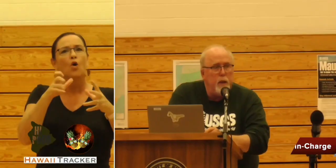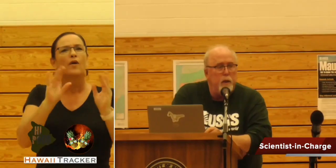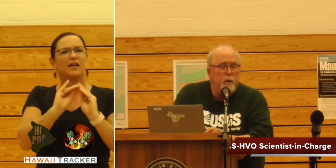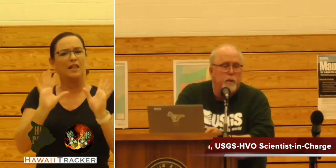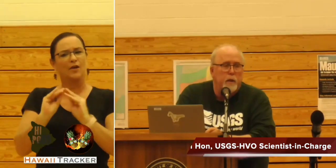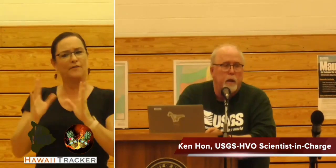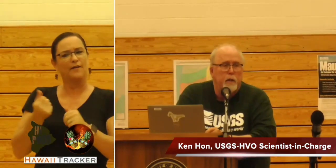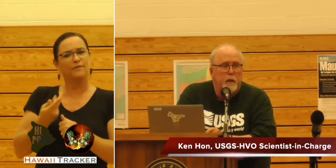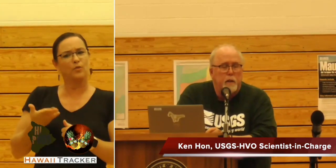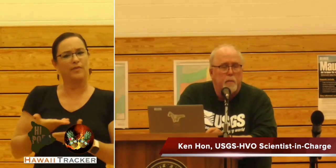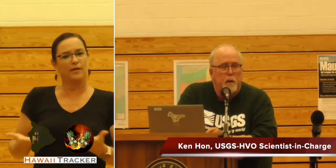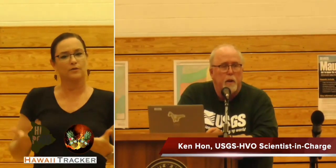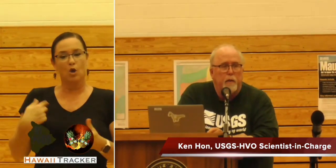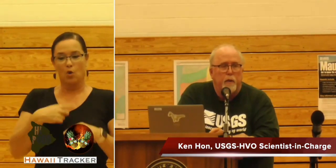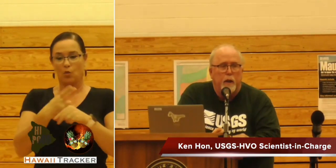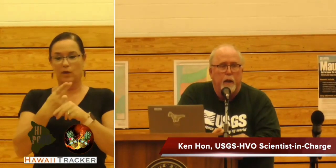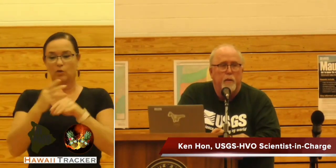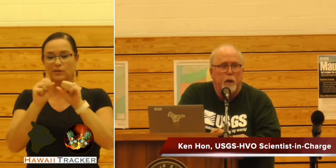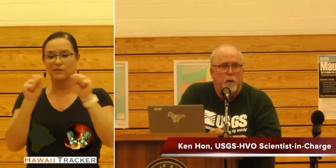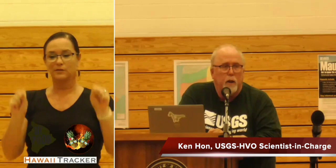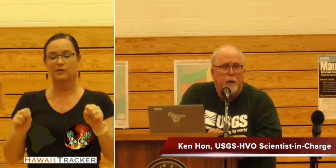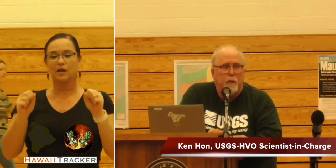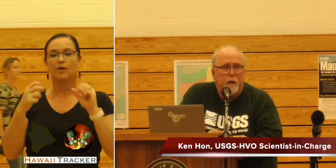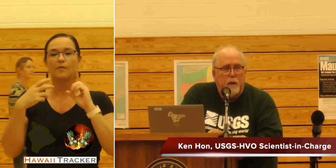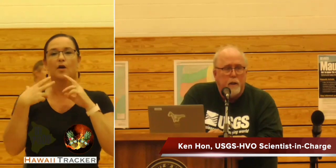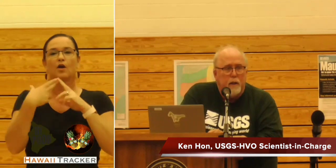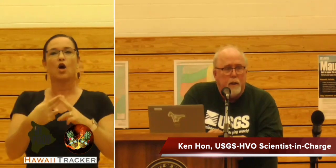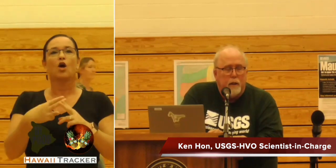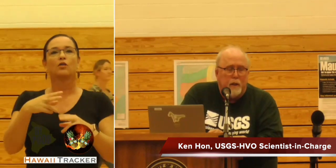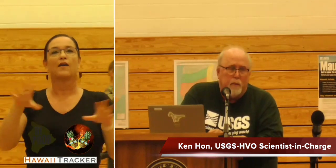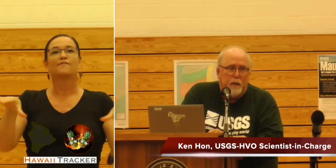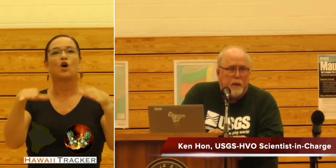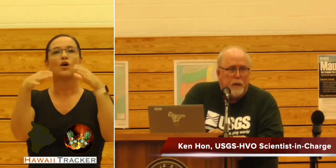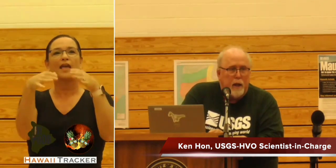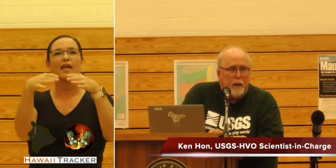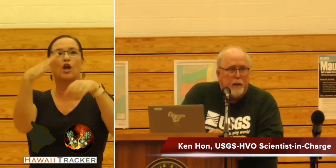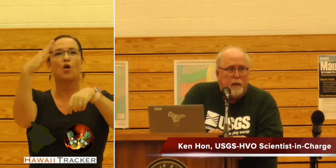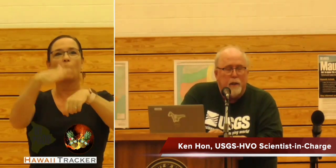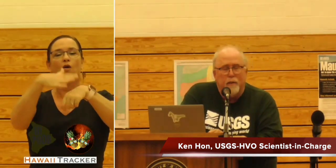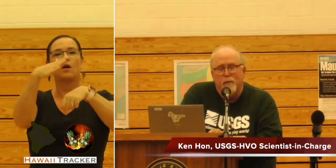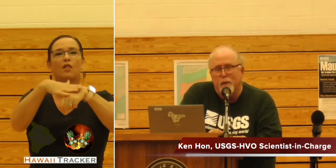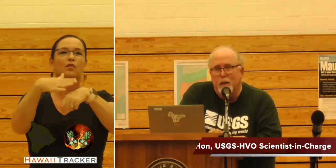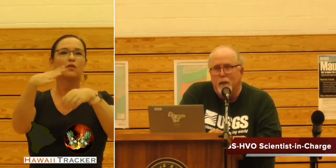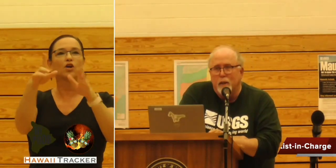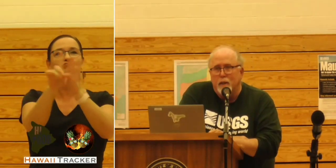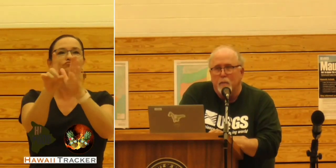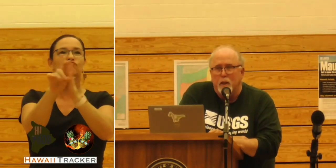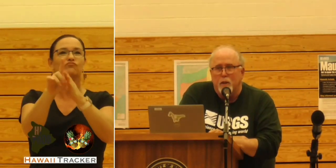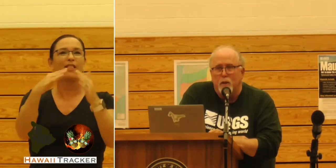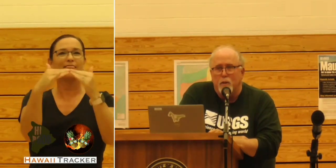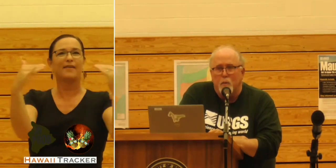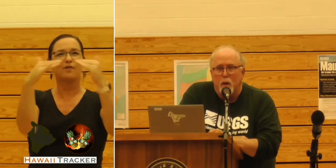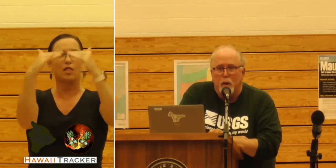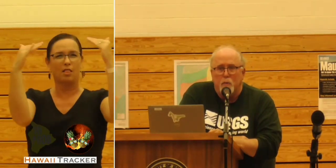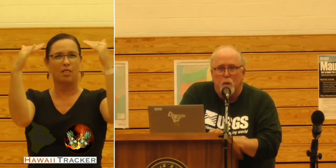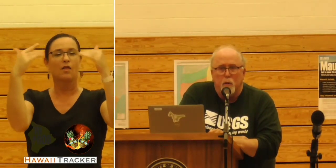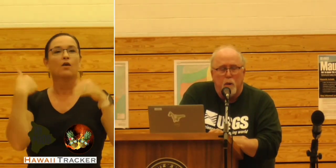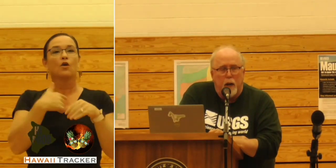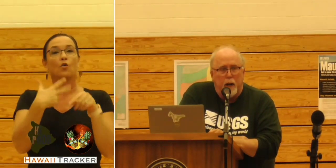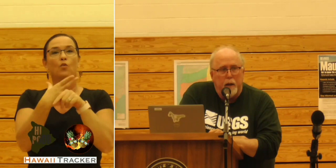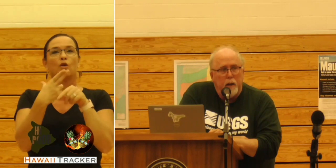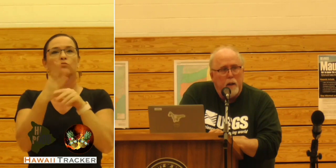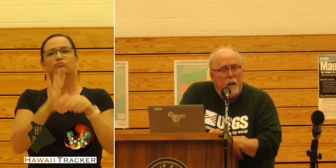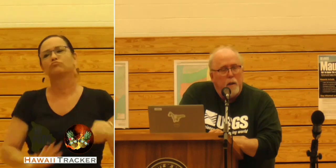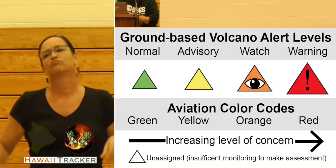We use a system called the Volcano Alert Level that was designed as kind of something that's used more or less